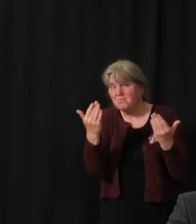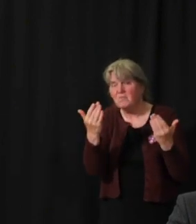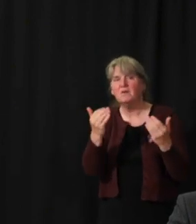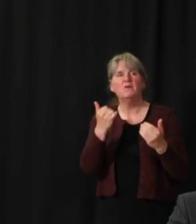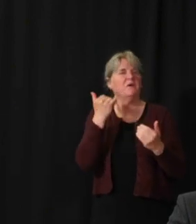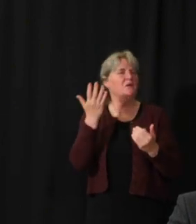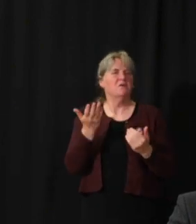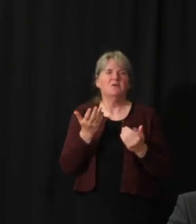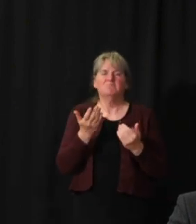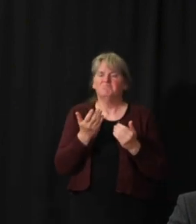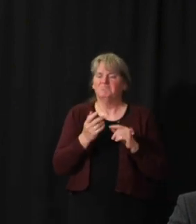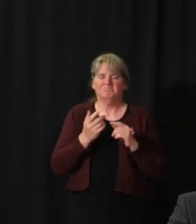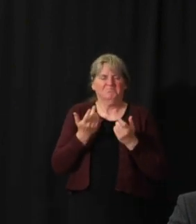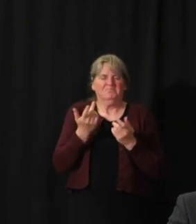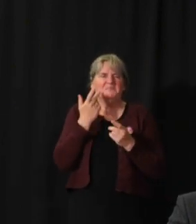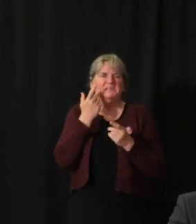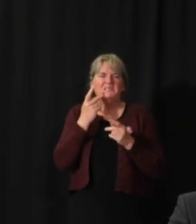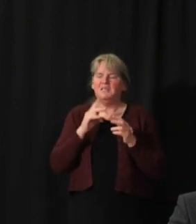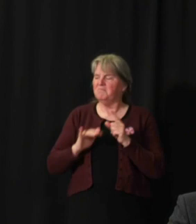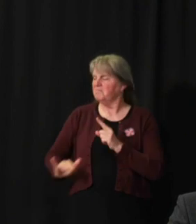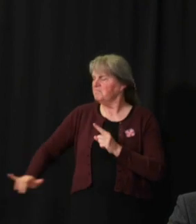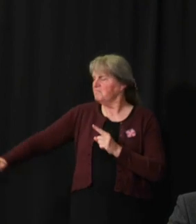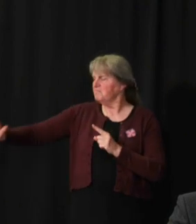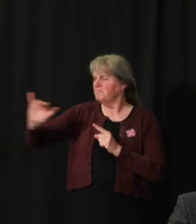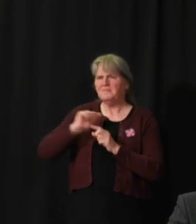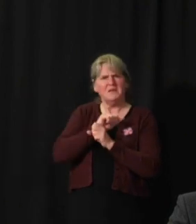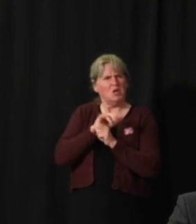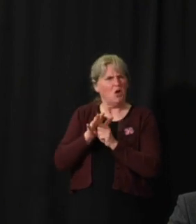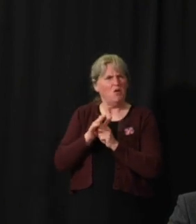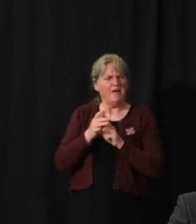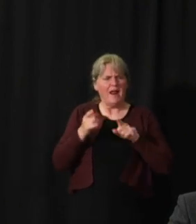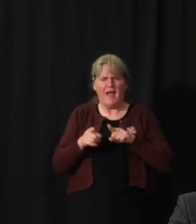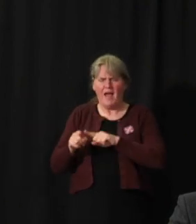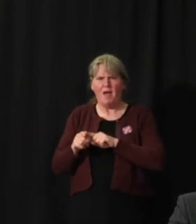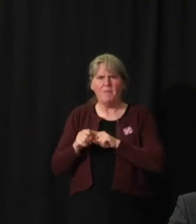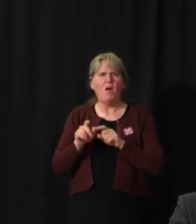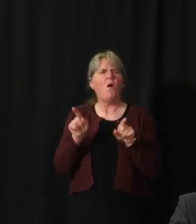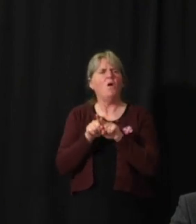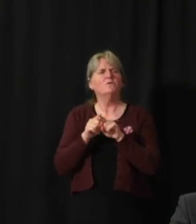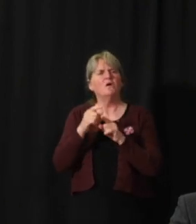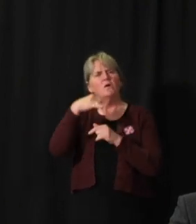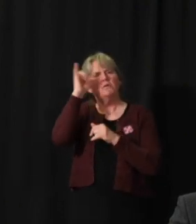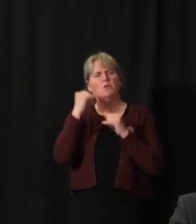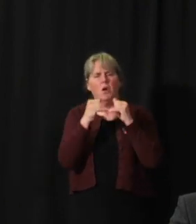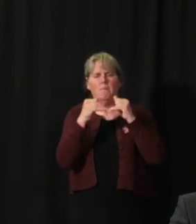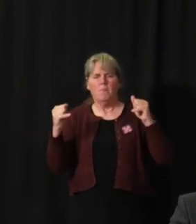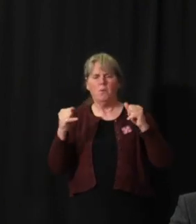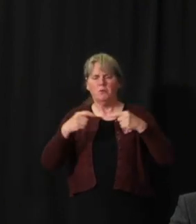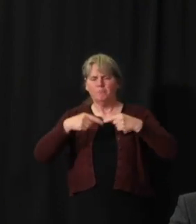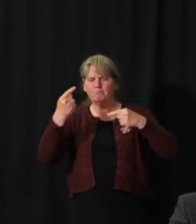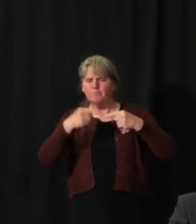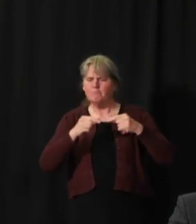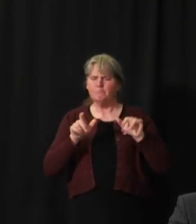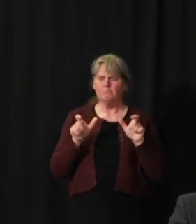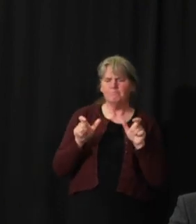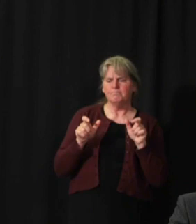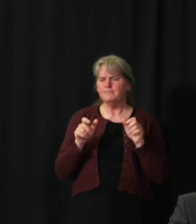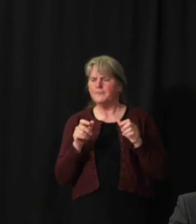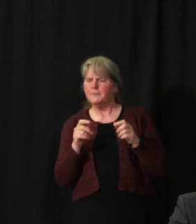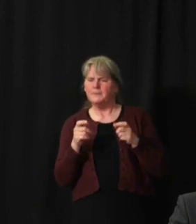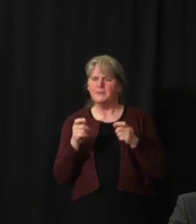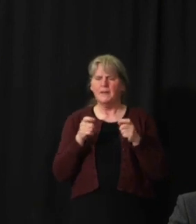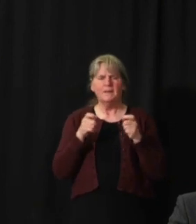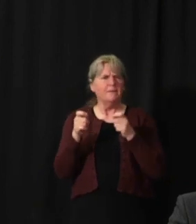prevalence of COVID within Canada and varying border measures, how can we play with those